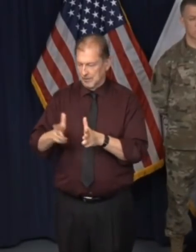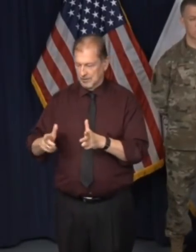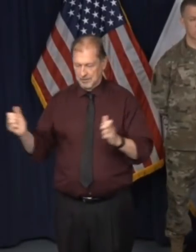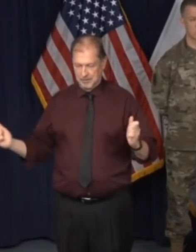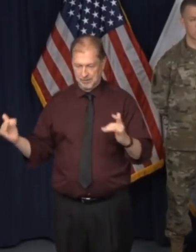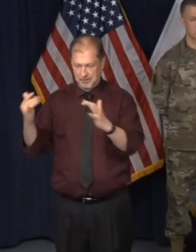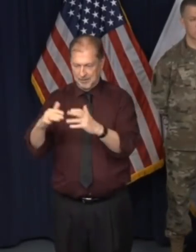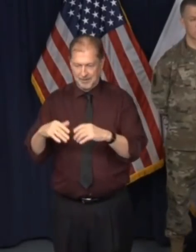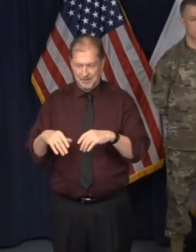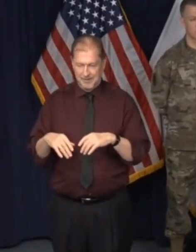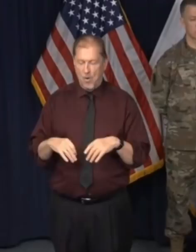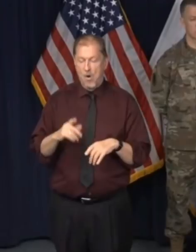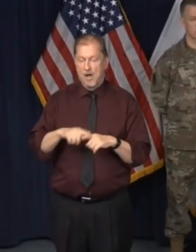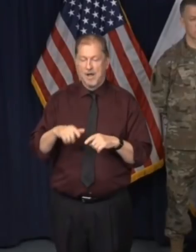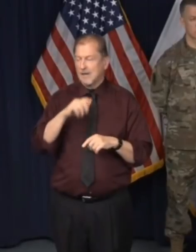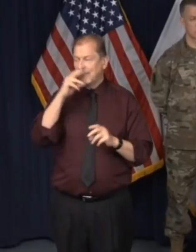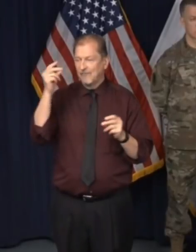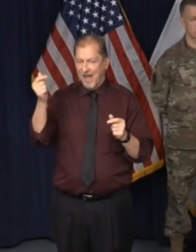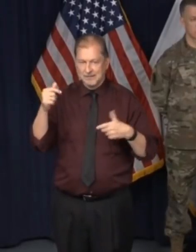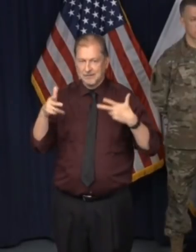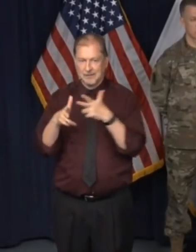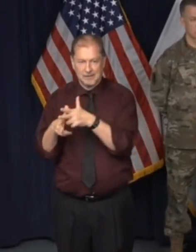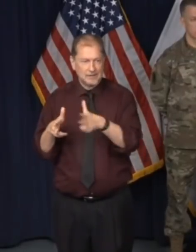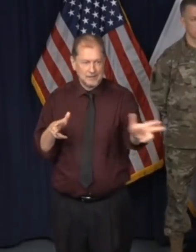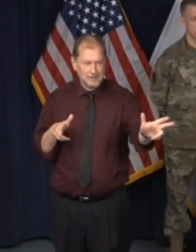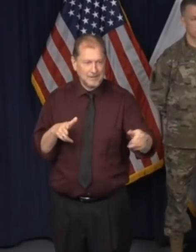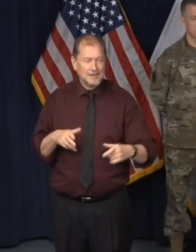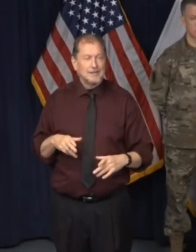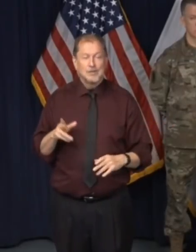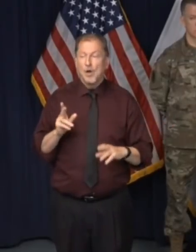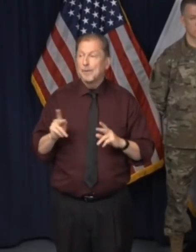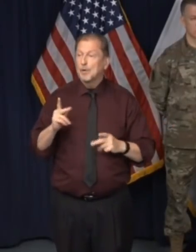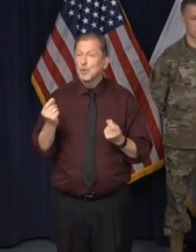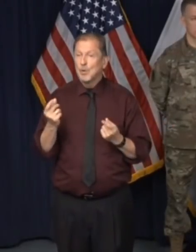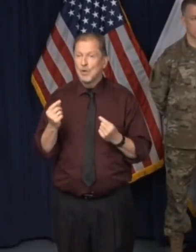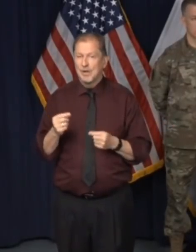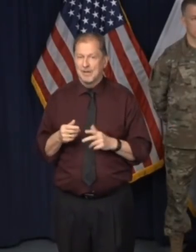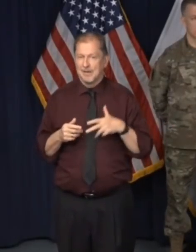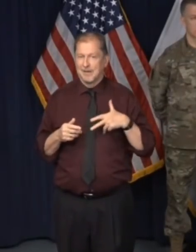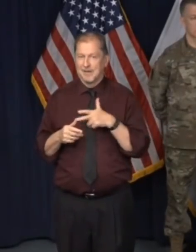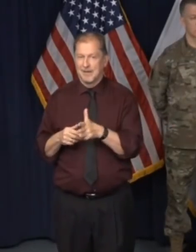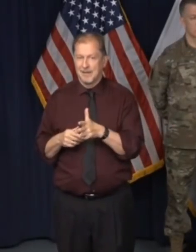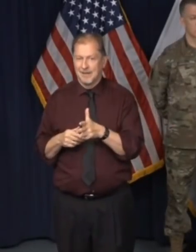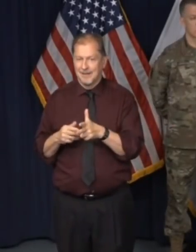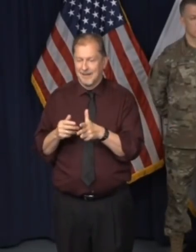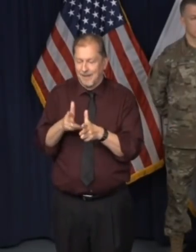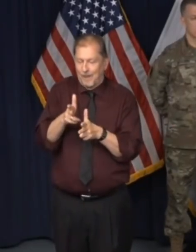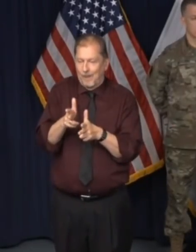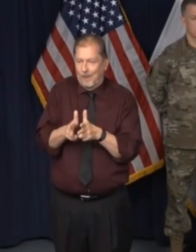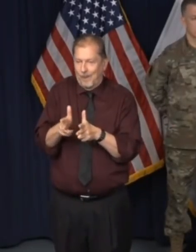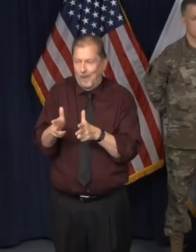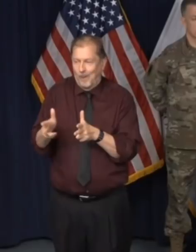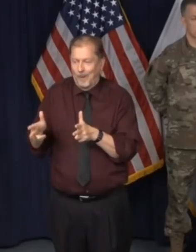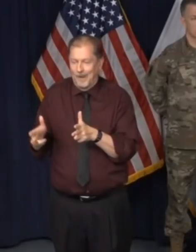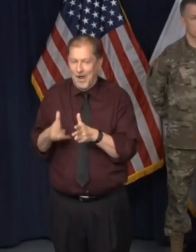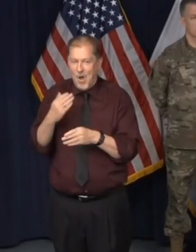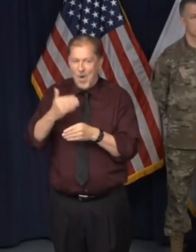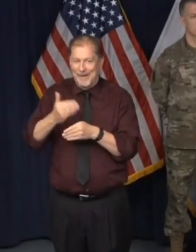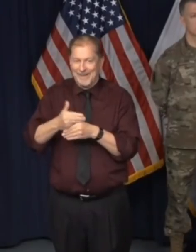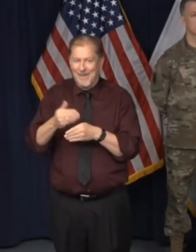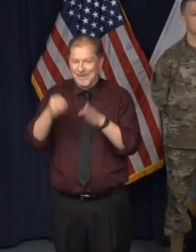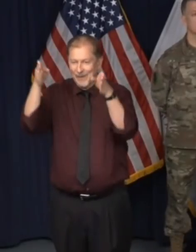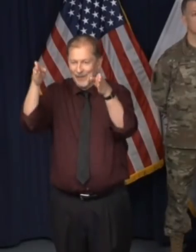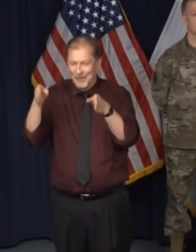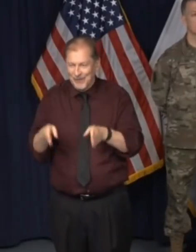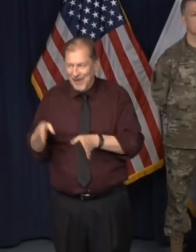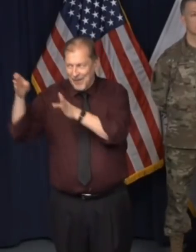quick endeavor. Um, and the result is that people end up parking very close to each other, opening their windows. It's as if they're sitting in